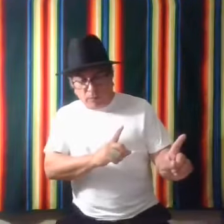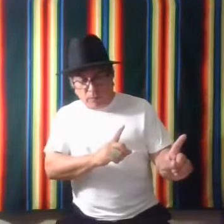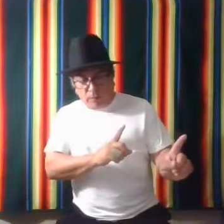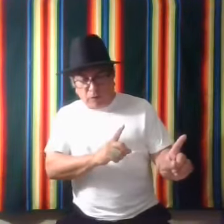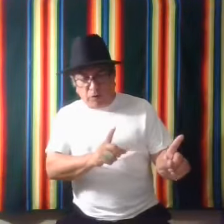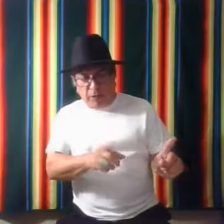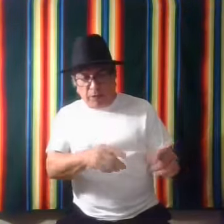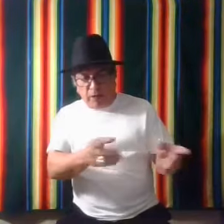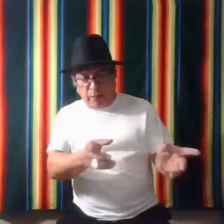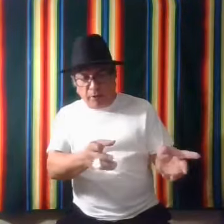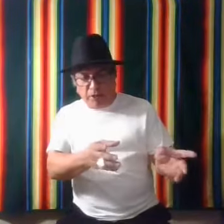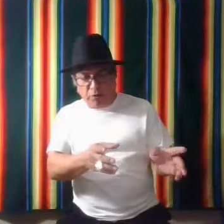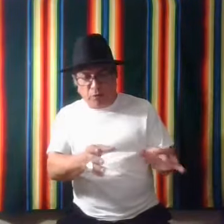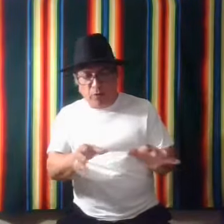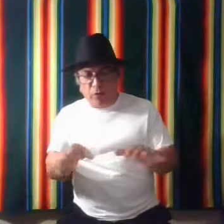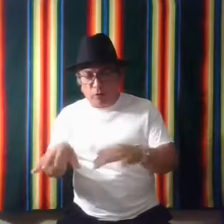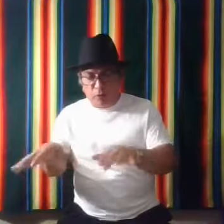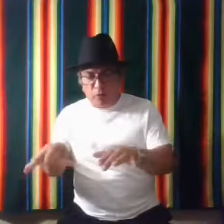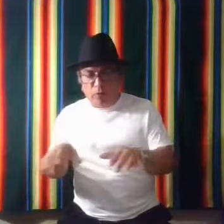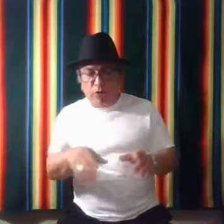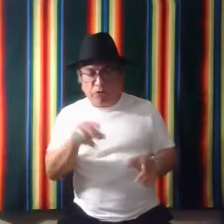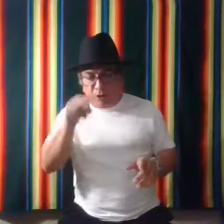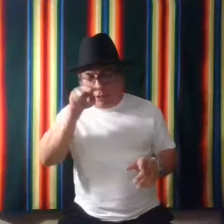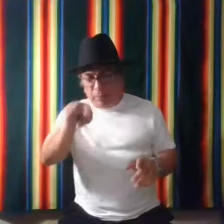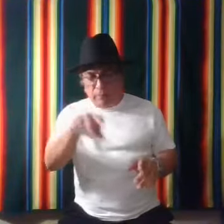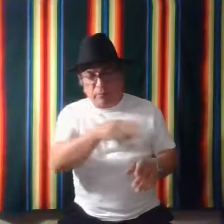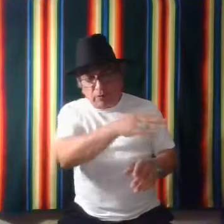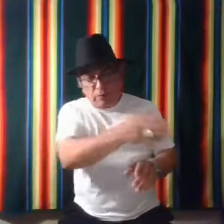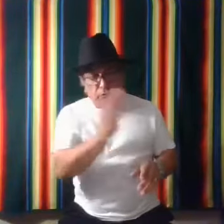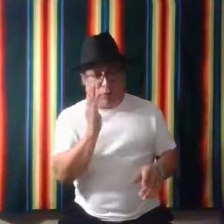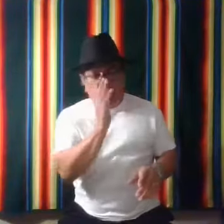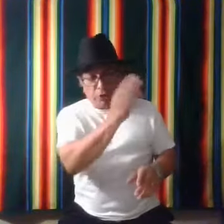This depends on the application of what you're seeing, what you're watching.